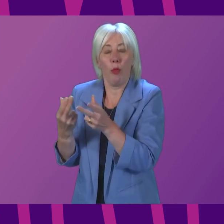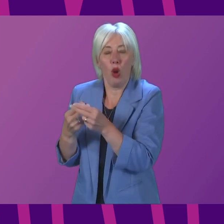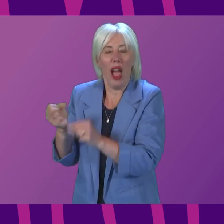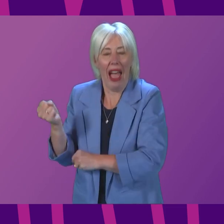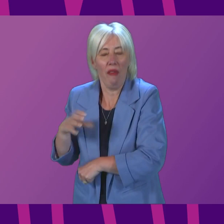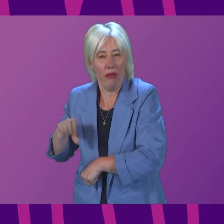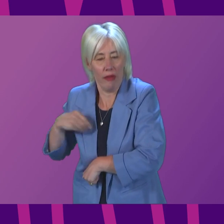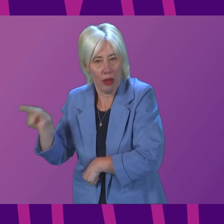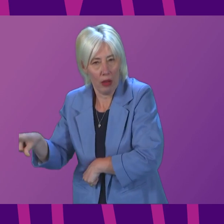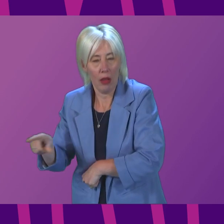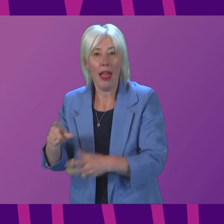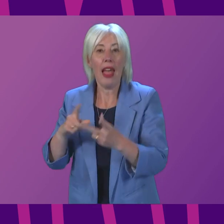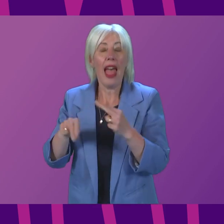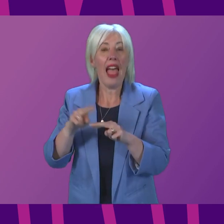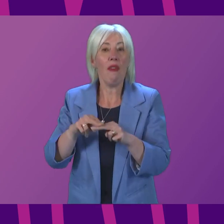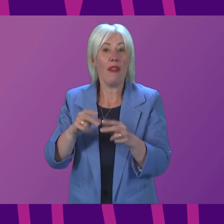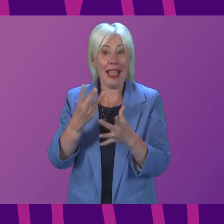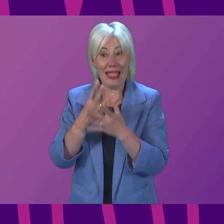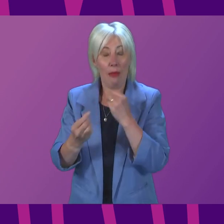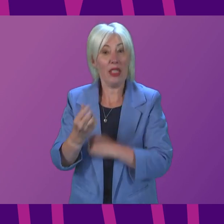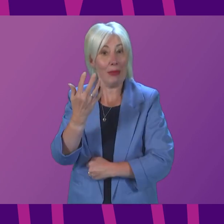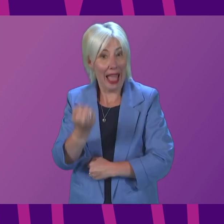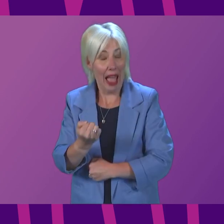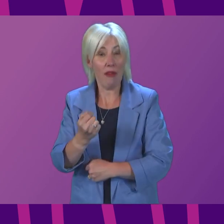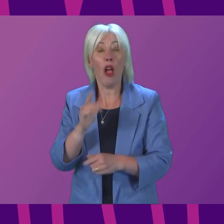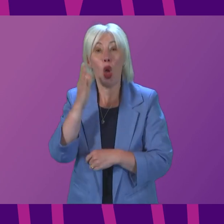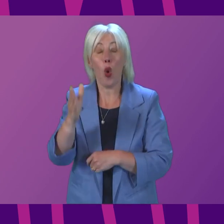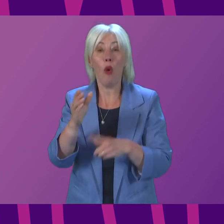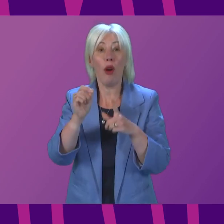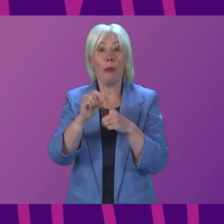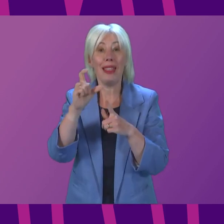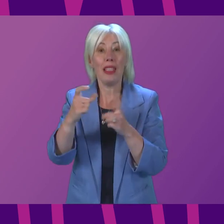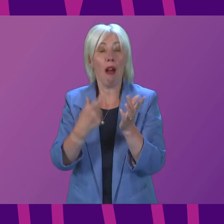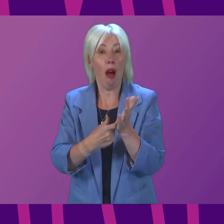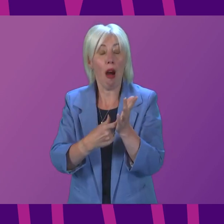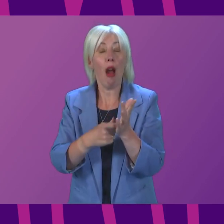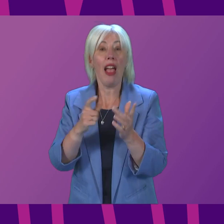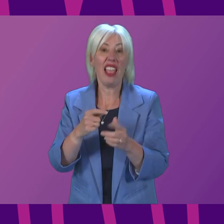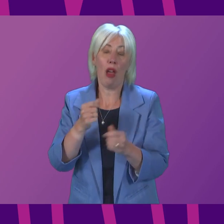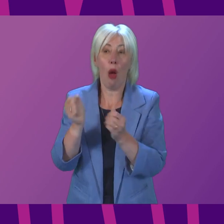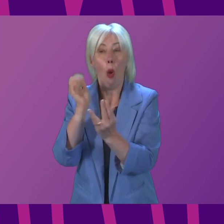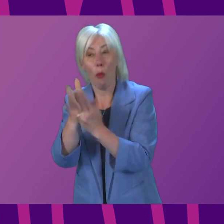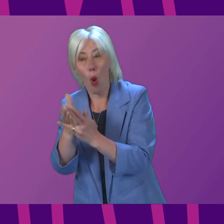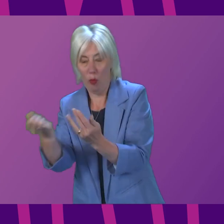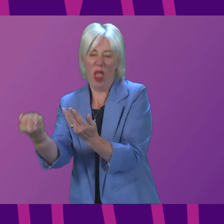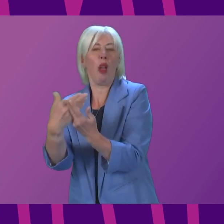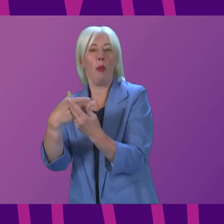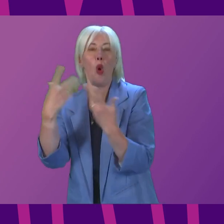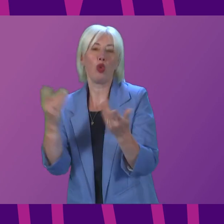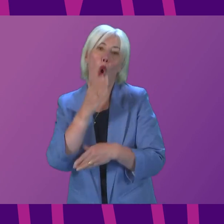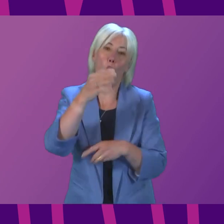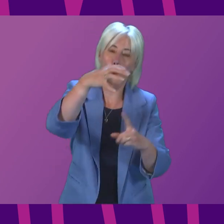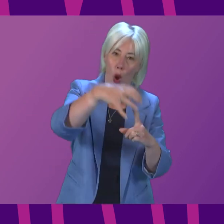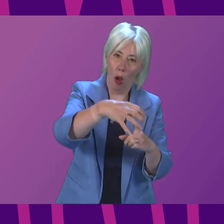have symptoms, you should continue to get a PCR test either at a testing site or by post. However, following the Easter weekend from 18th April,